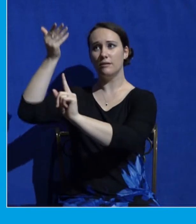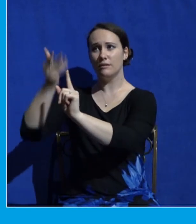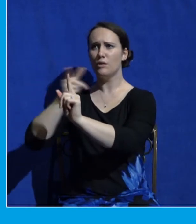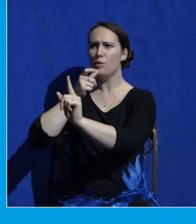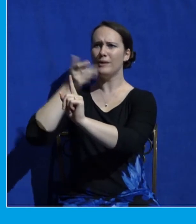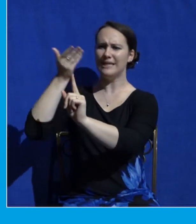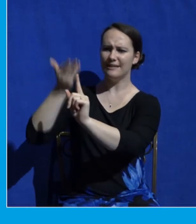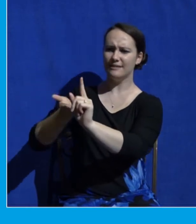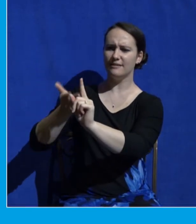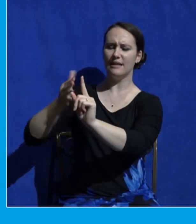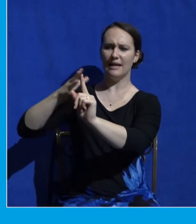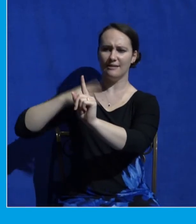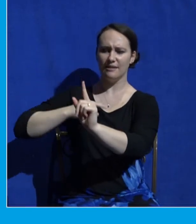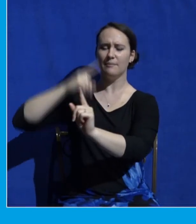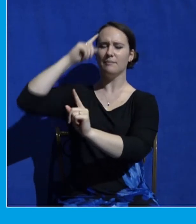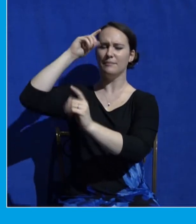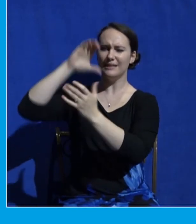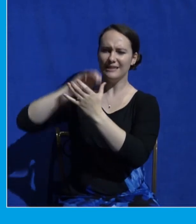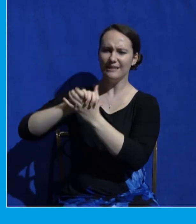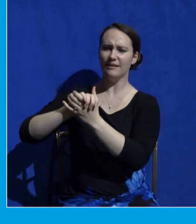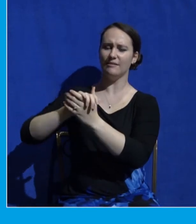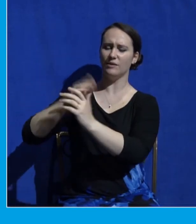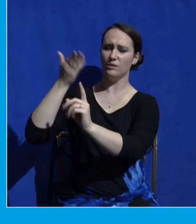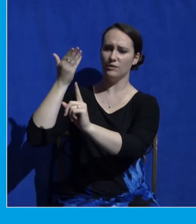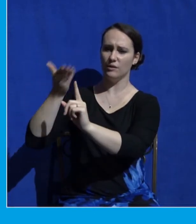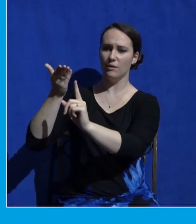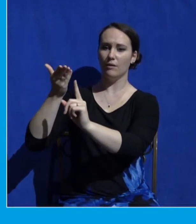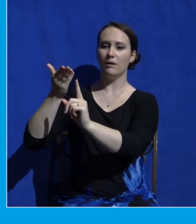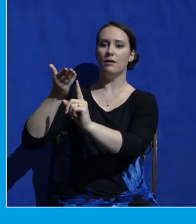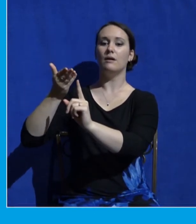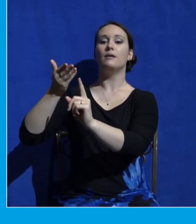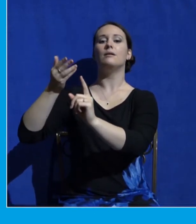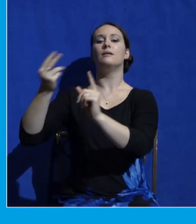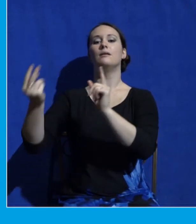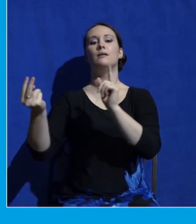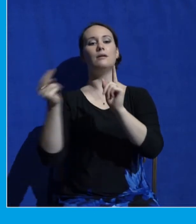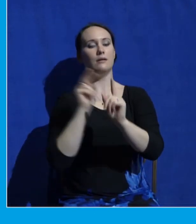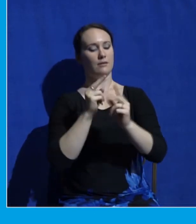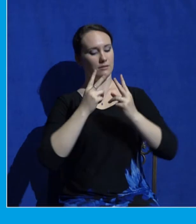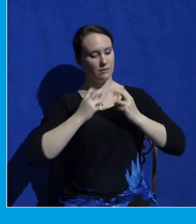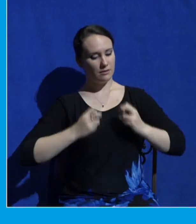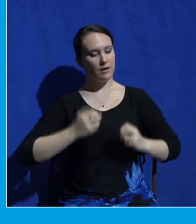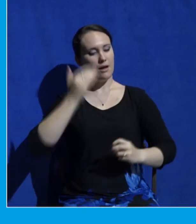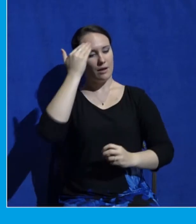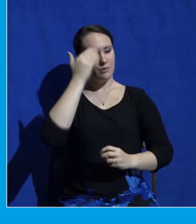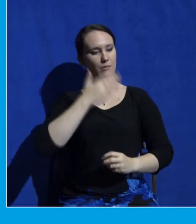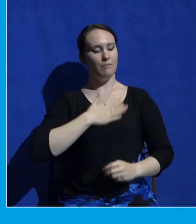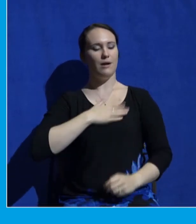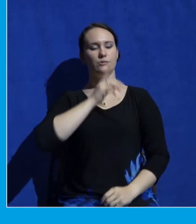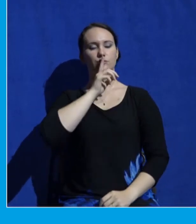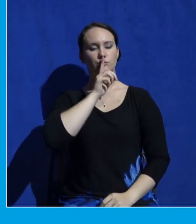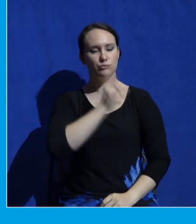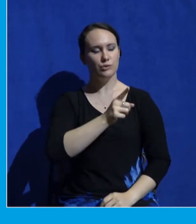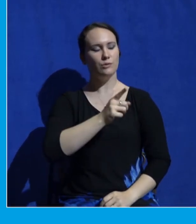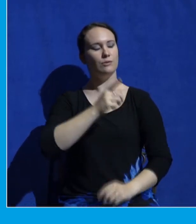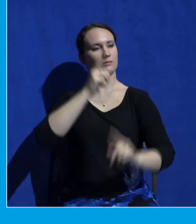in who he actually is, you will realize your true destiny. And I know that sounds like a dramatic statement.